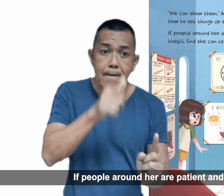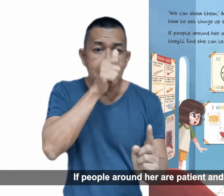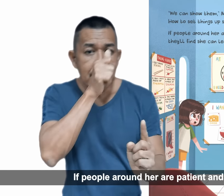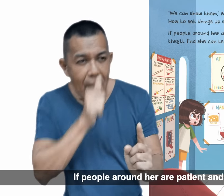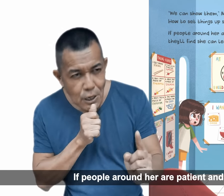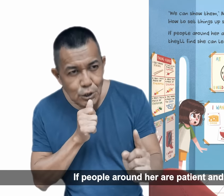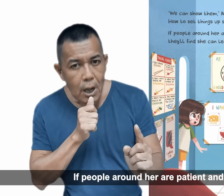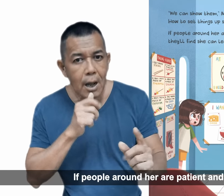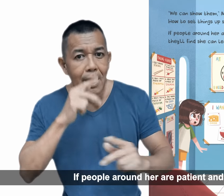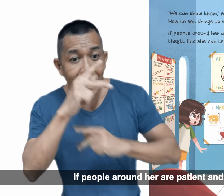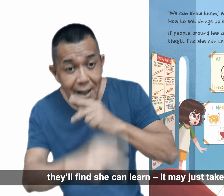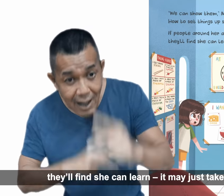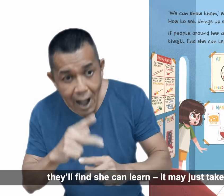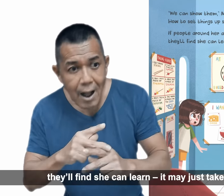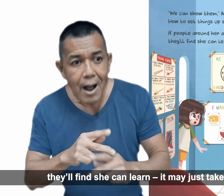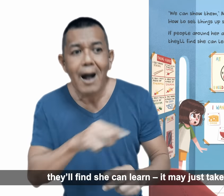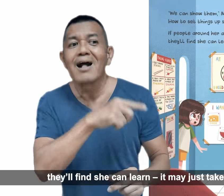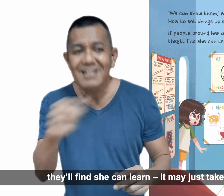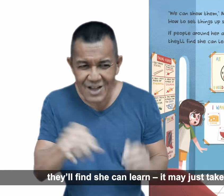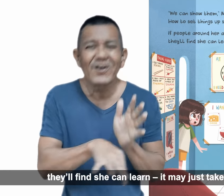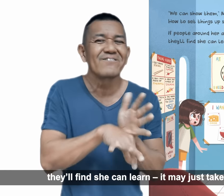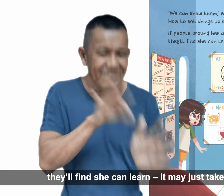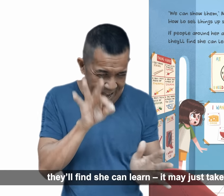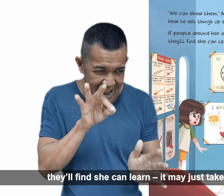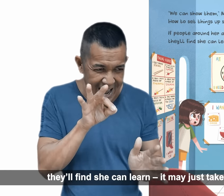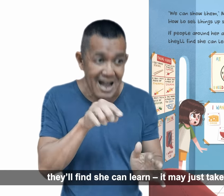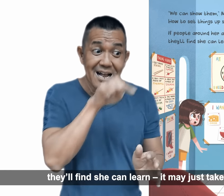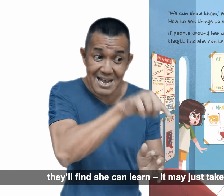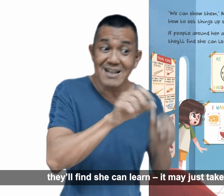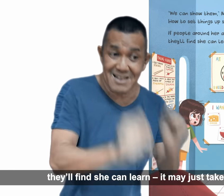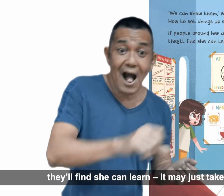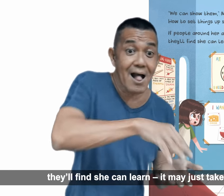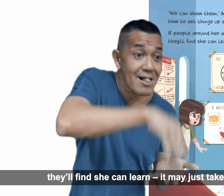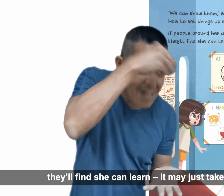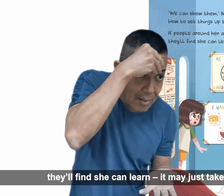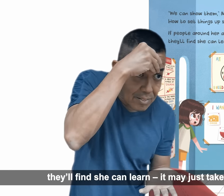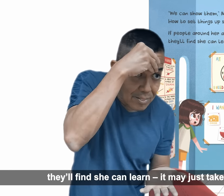and kind, we'll find she can learn.